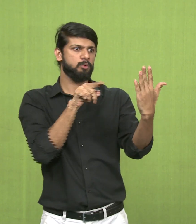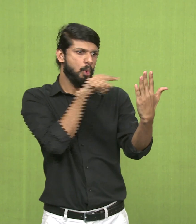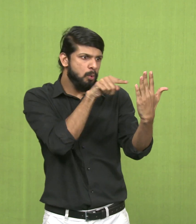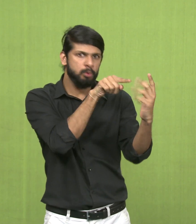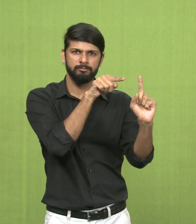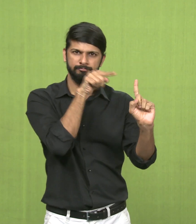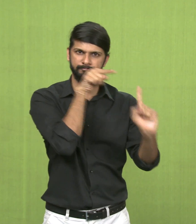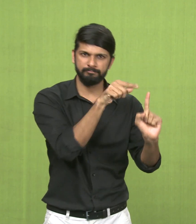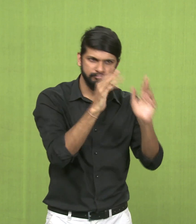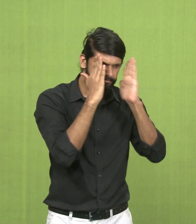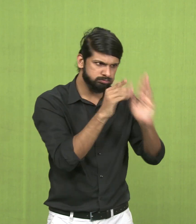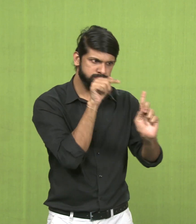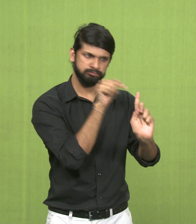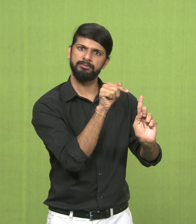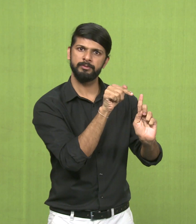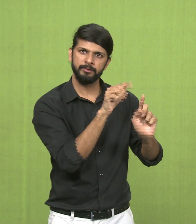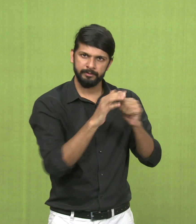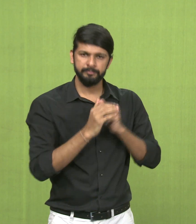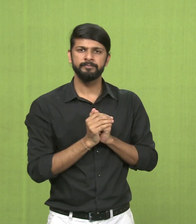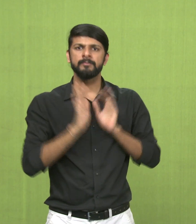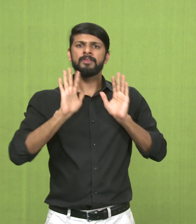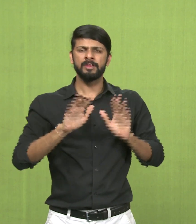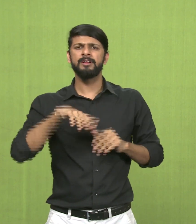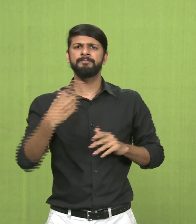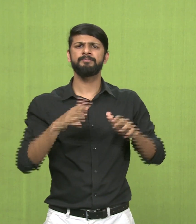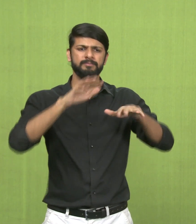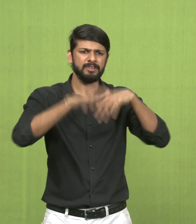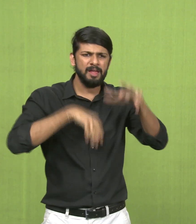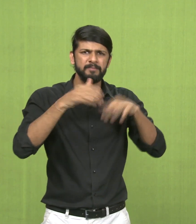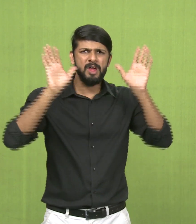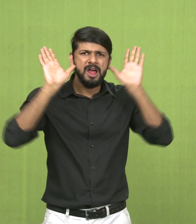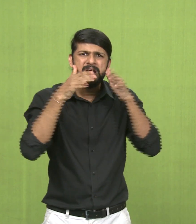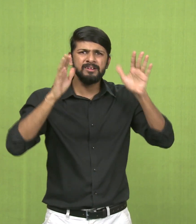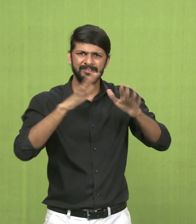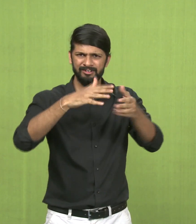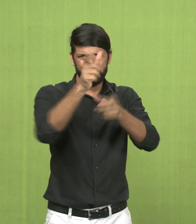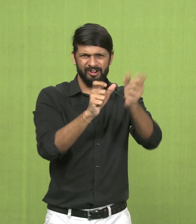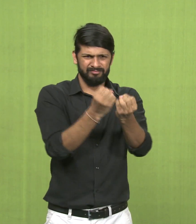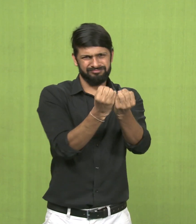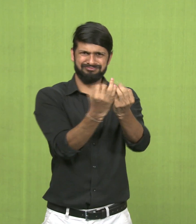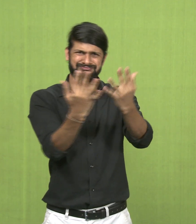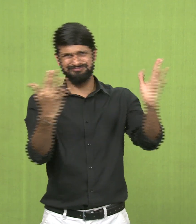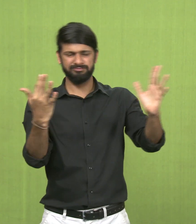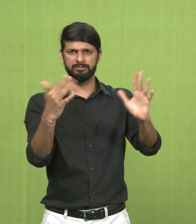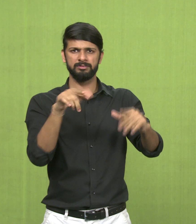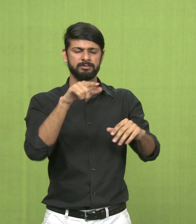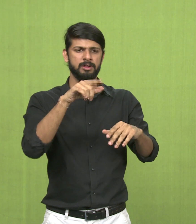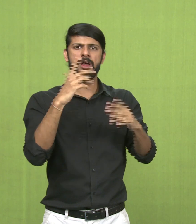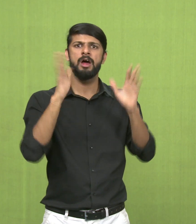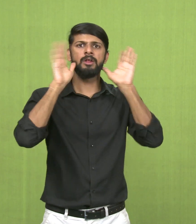In a work of art, when specific focus, the light and the color, even the shape and the size is